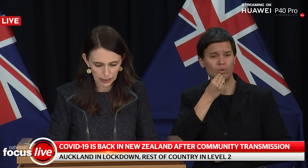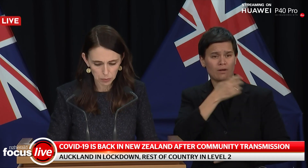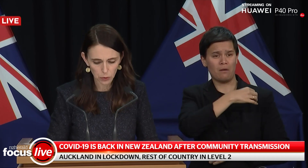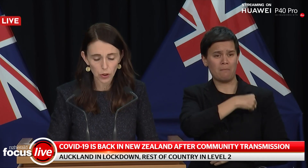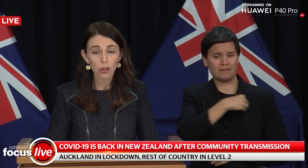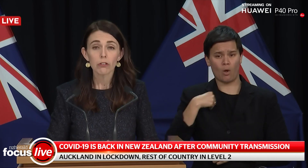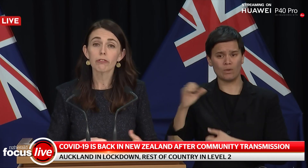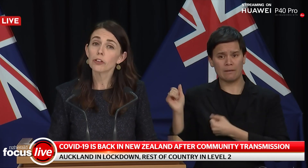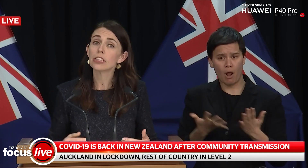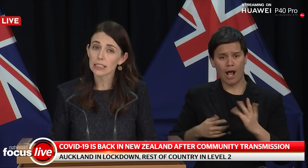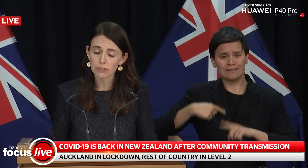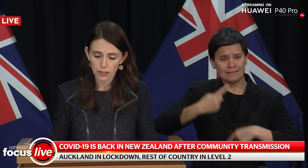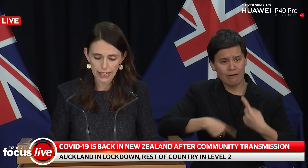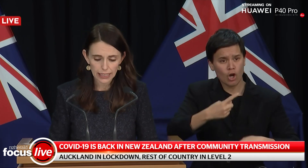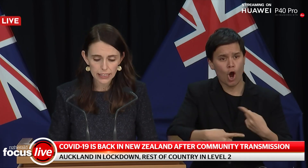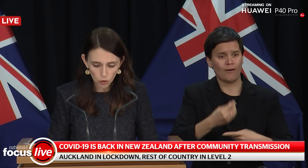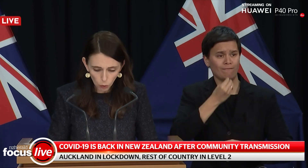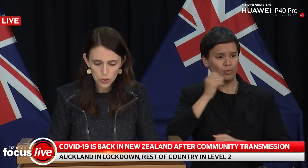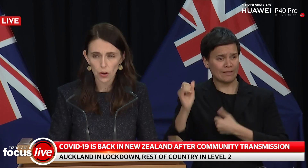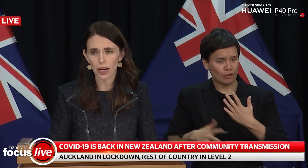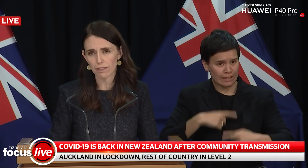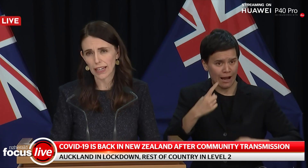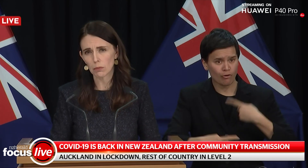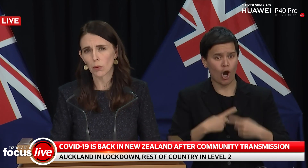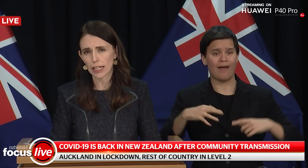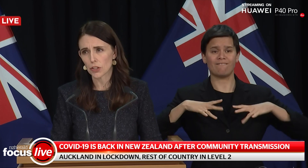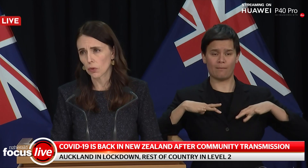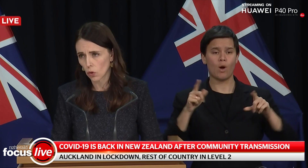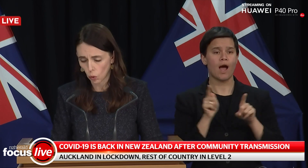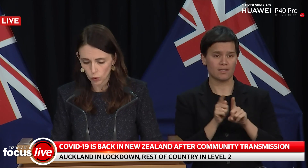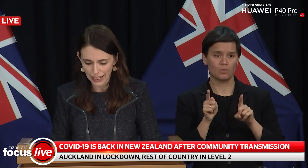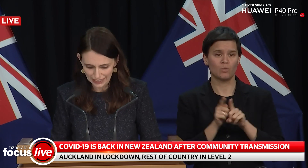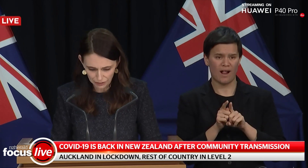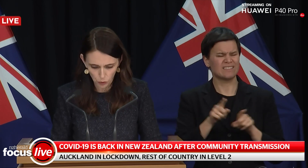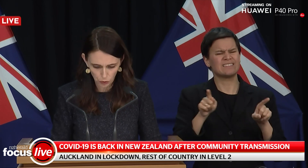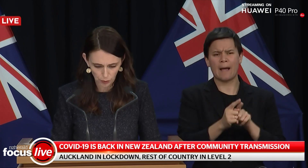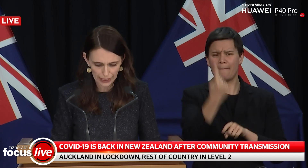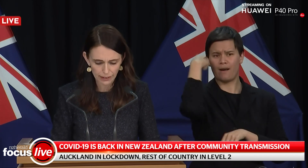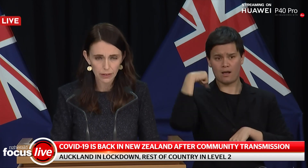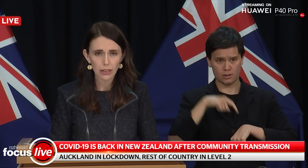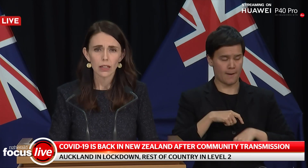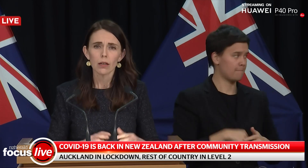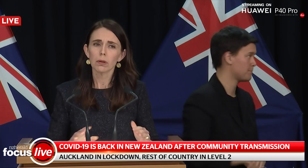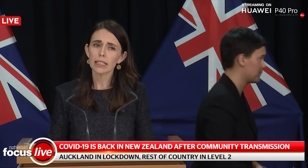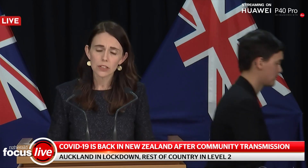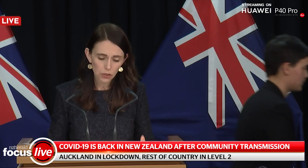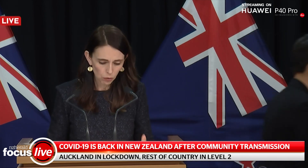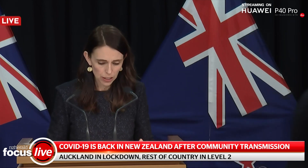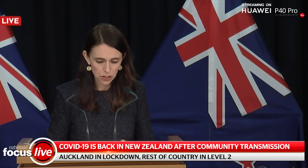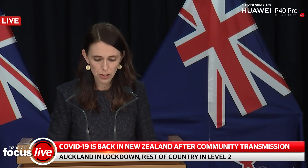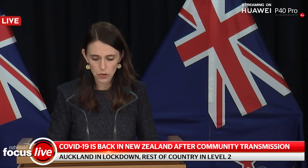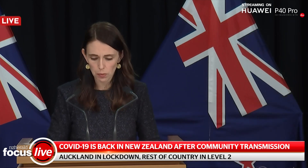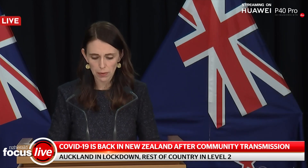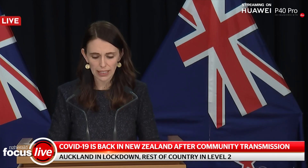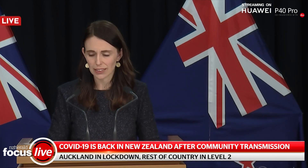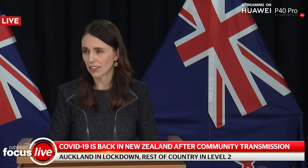available. Food delivery is also available as you recall at Level 3. Please do not